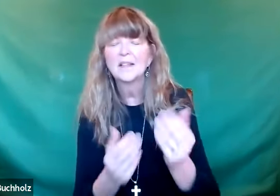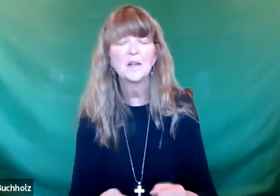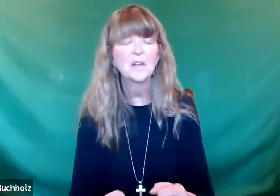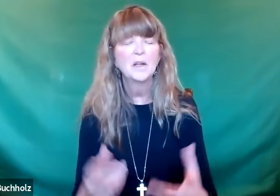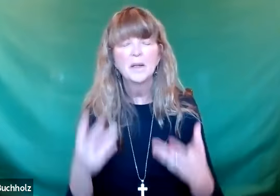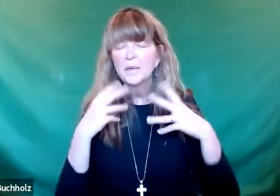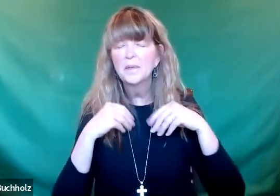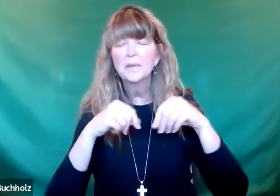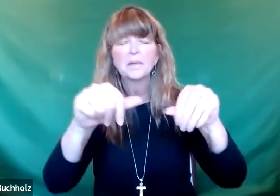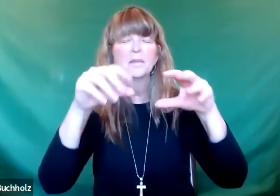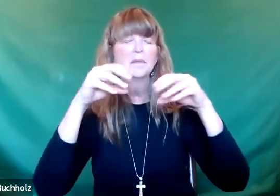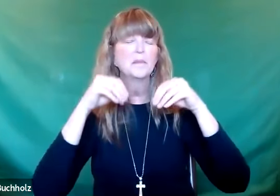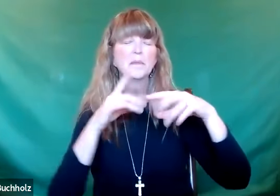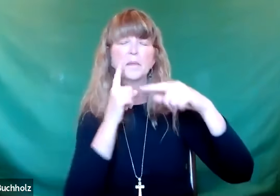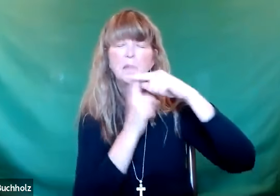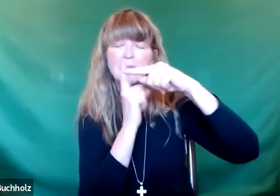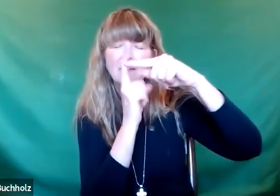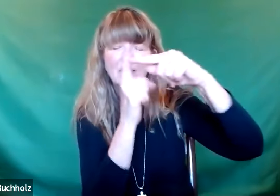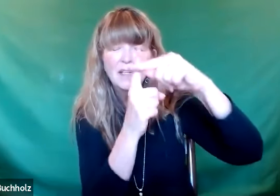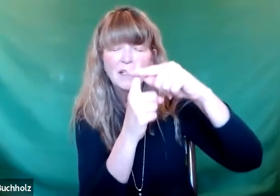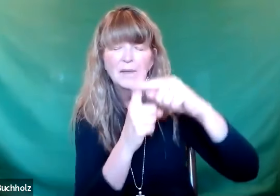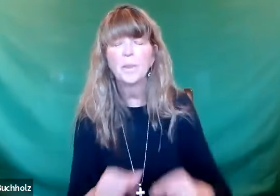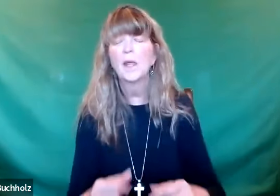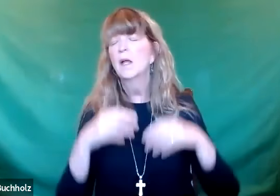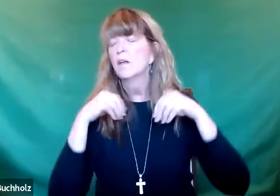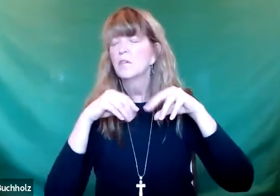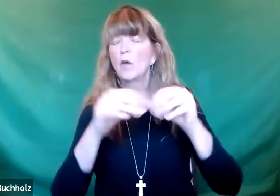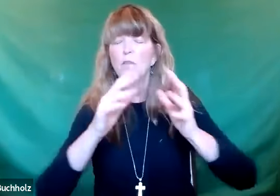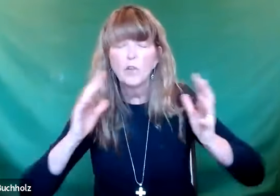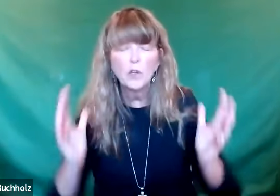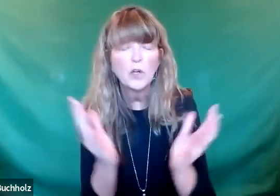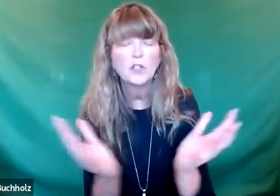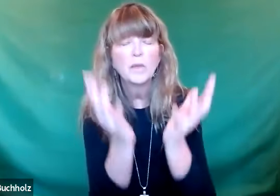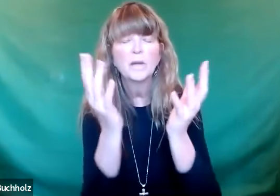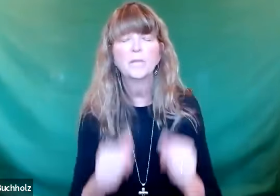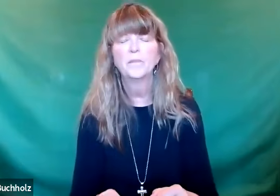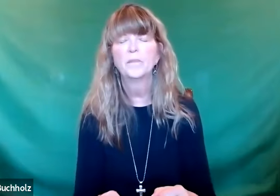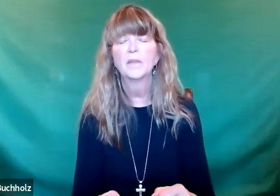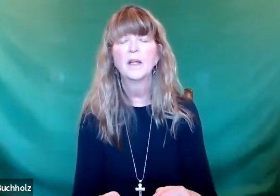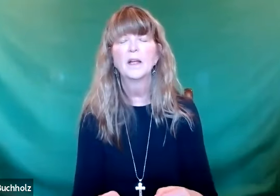positivity, encouragement.